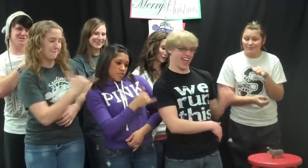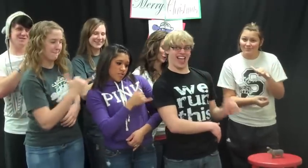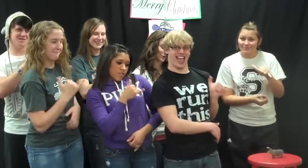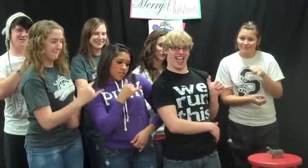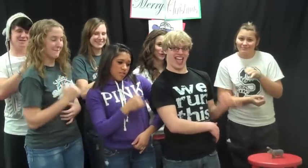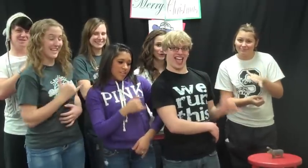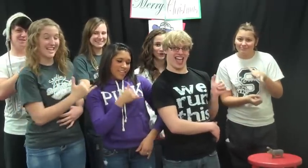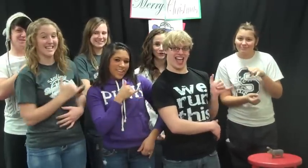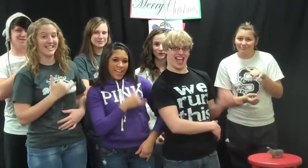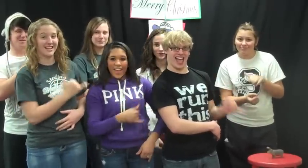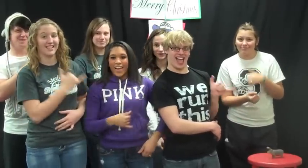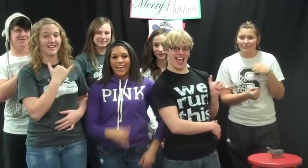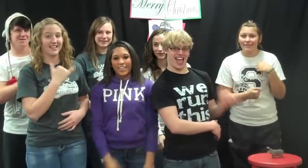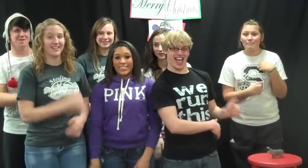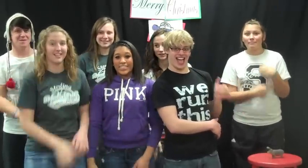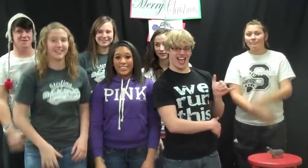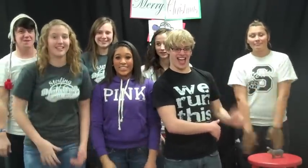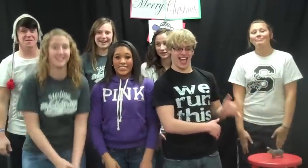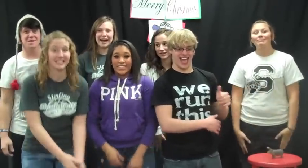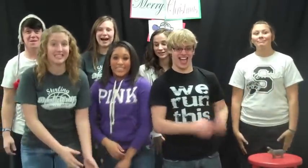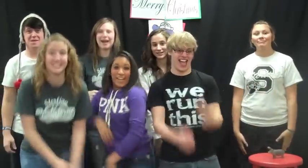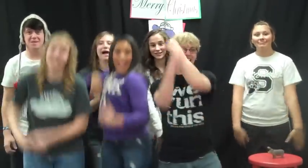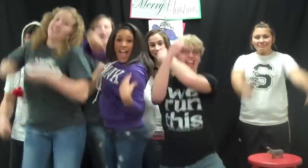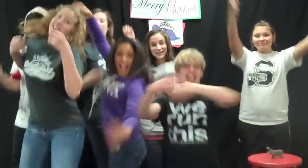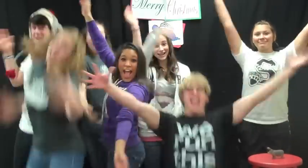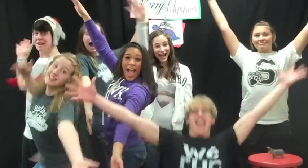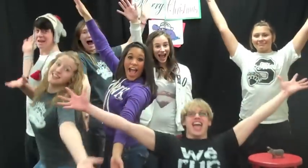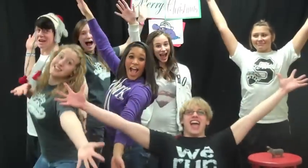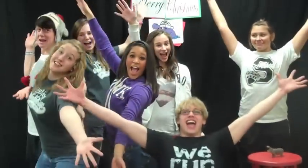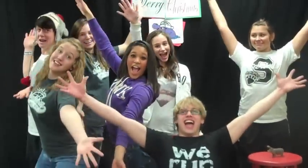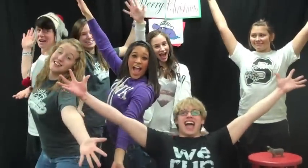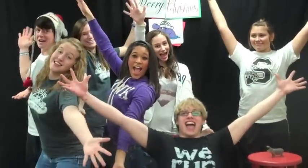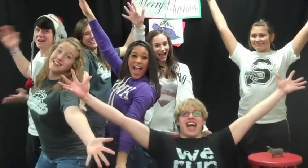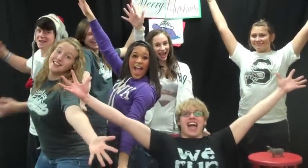alsoSLIDE. see finally email me